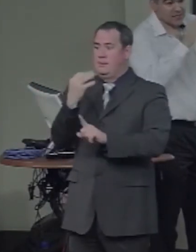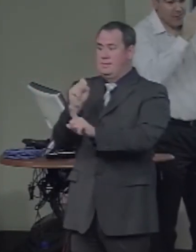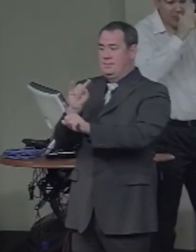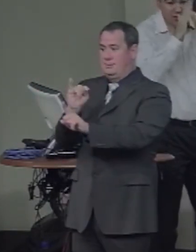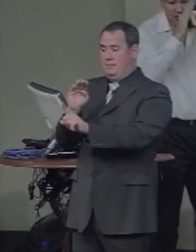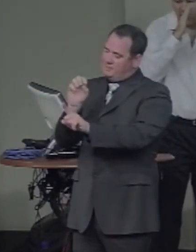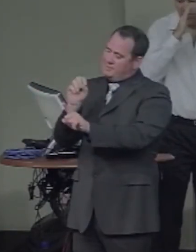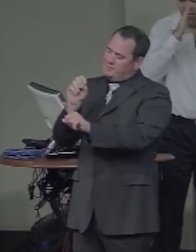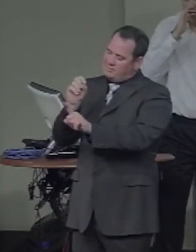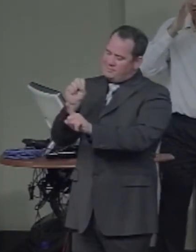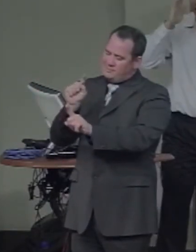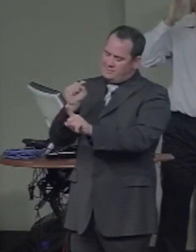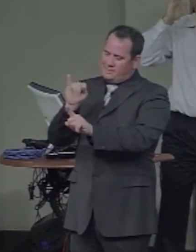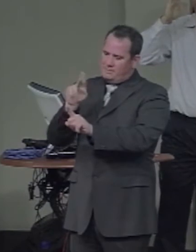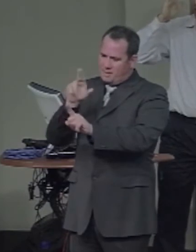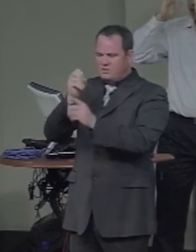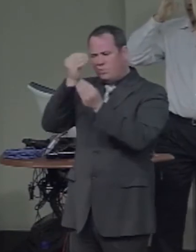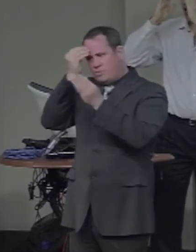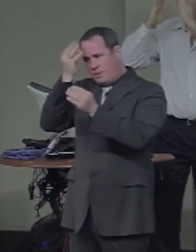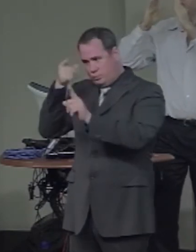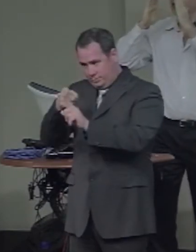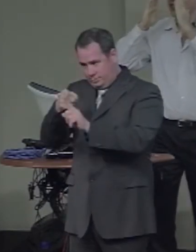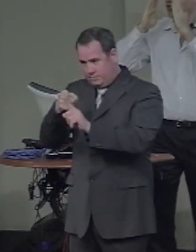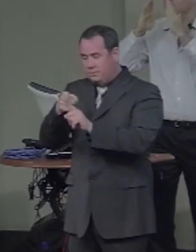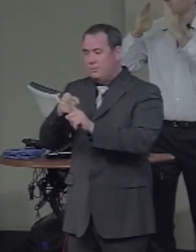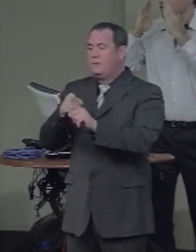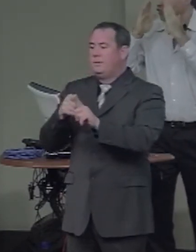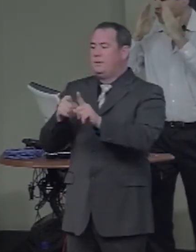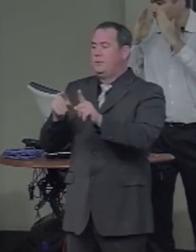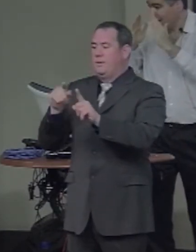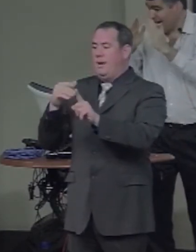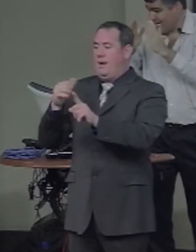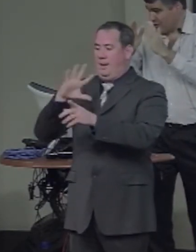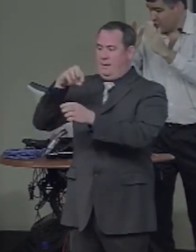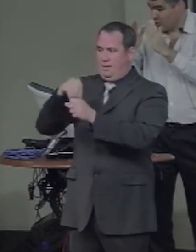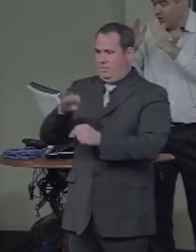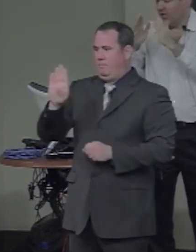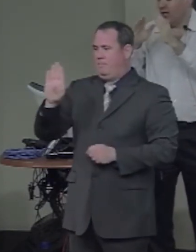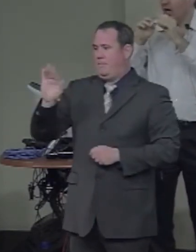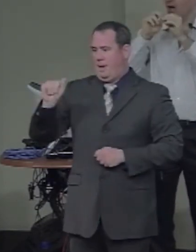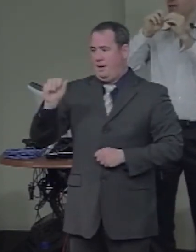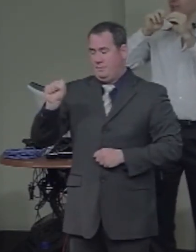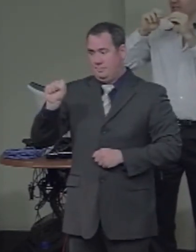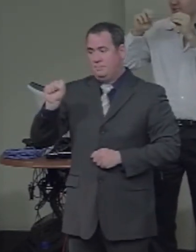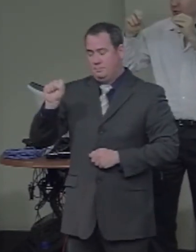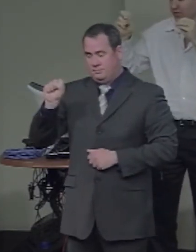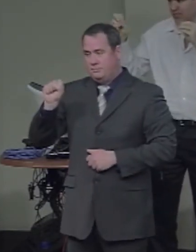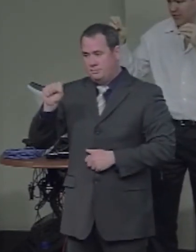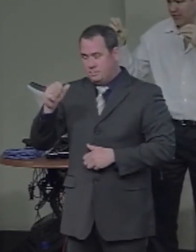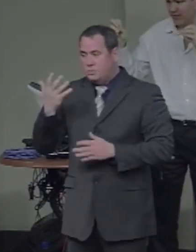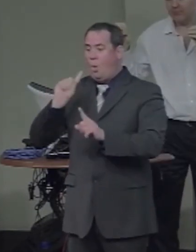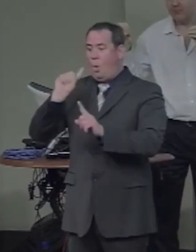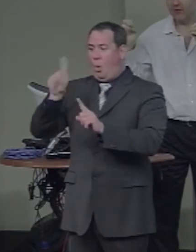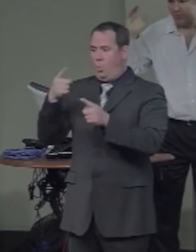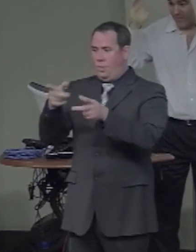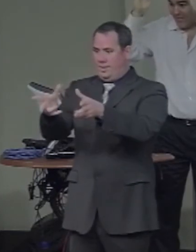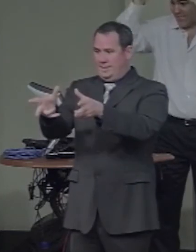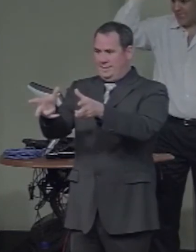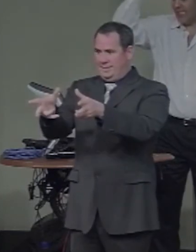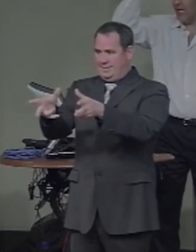spatially to listen to only a certain range of eccentricity.